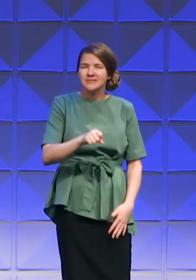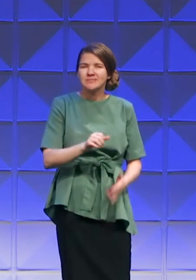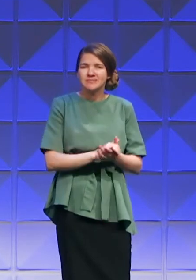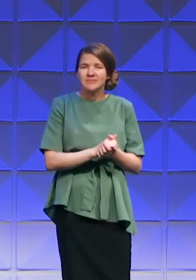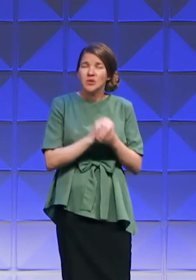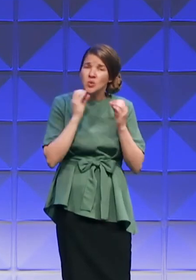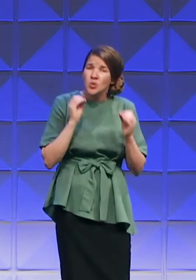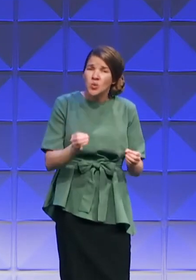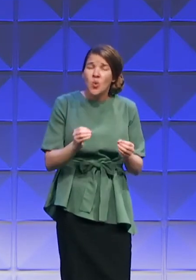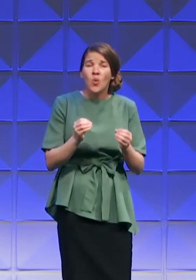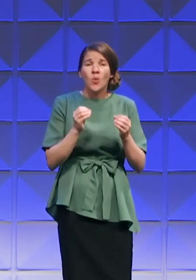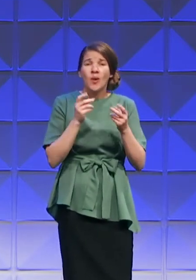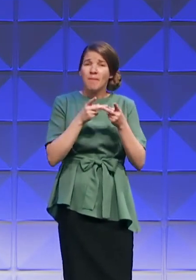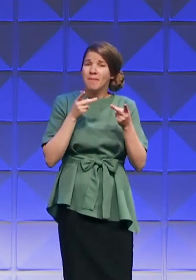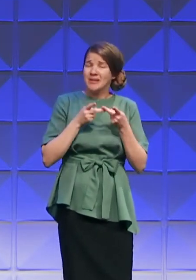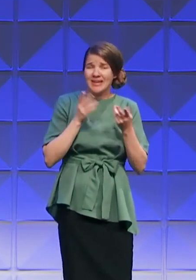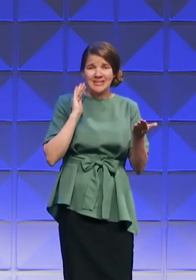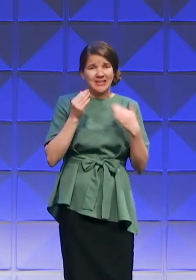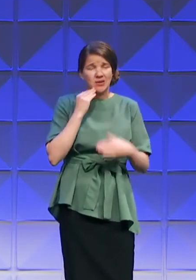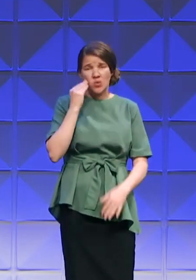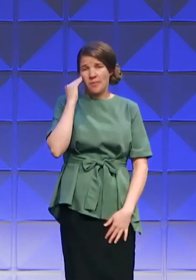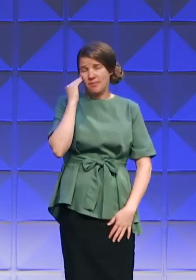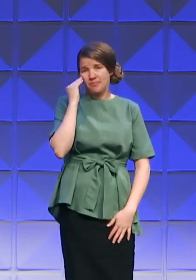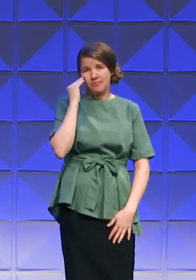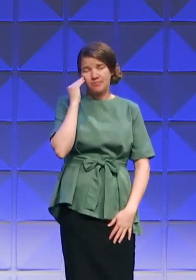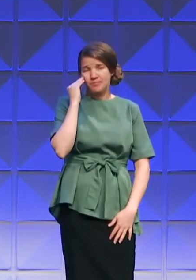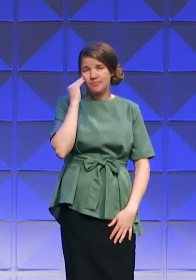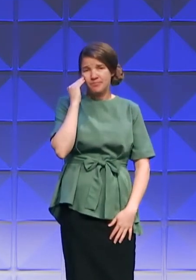There's no place like home.